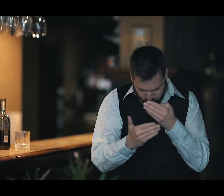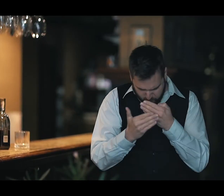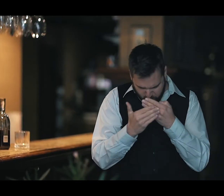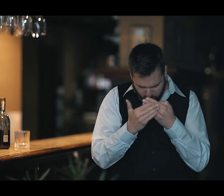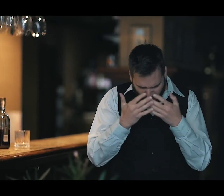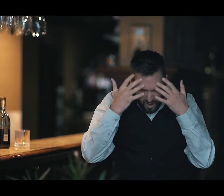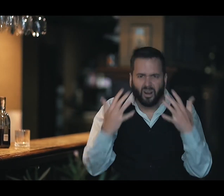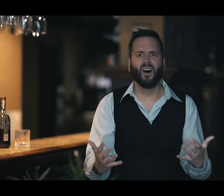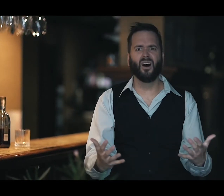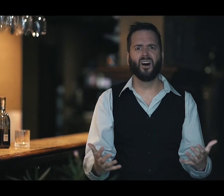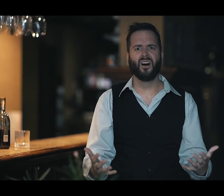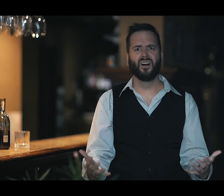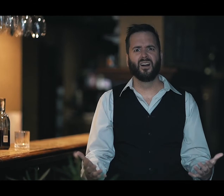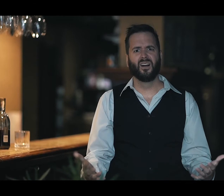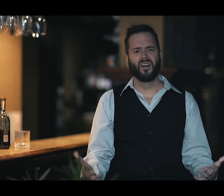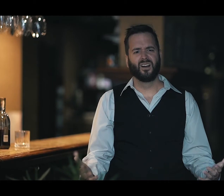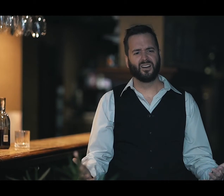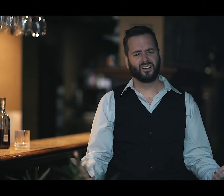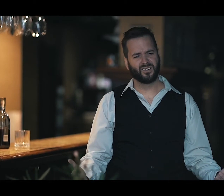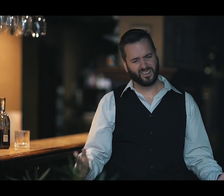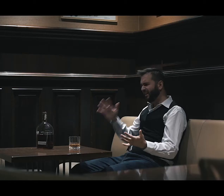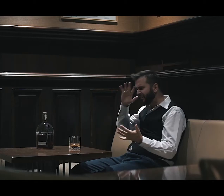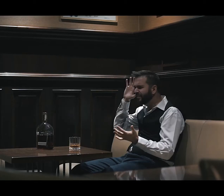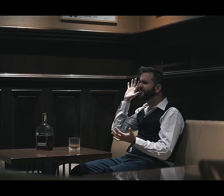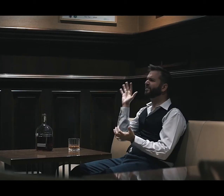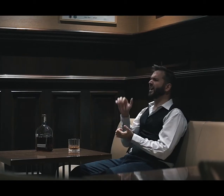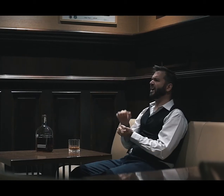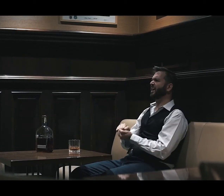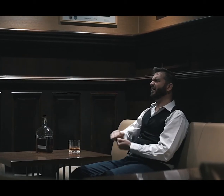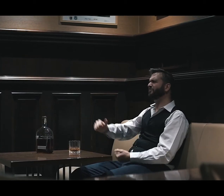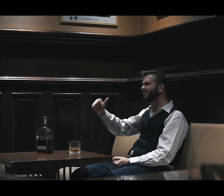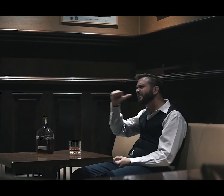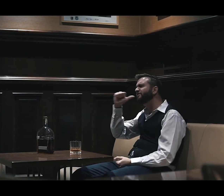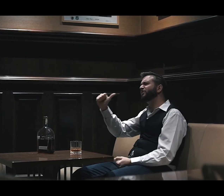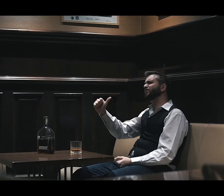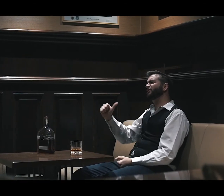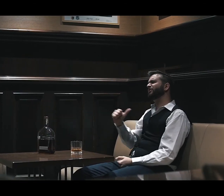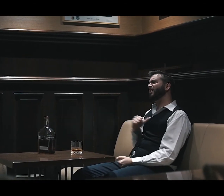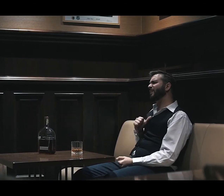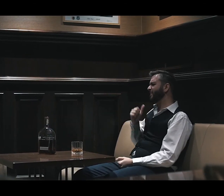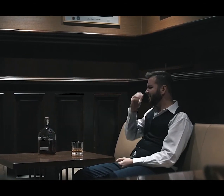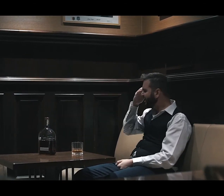though they're here to stay Oh, I believe in yesterday